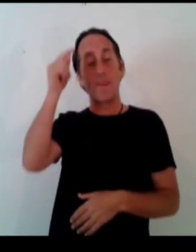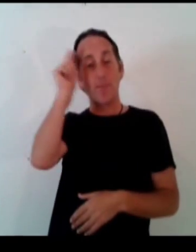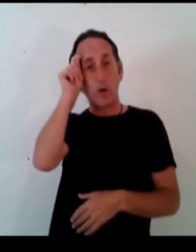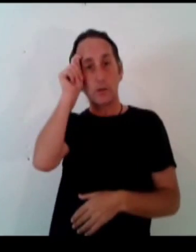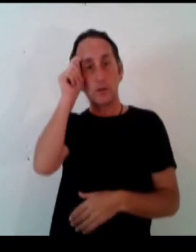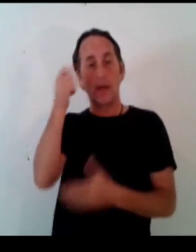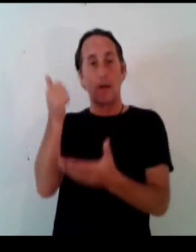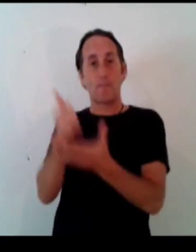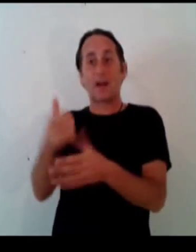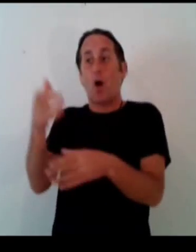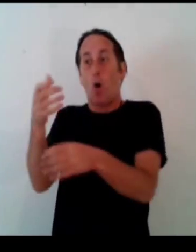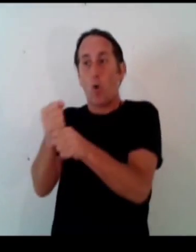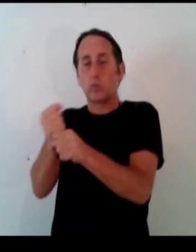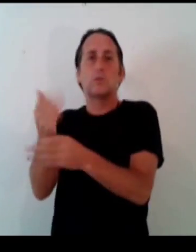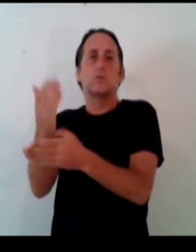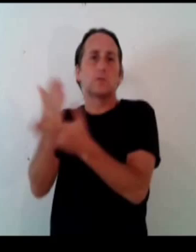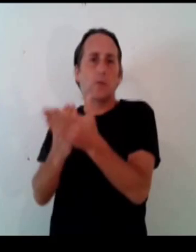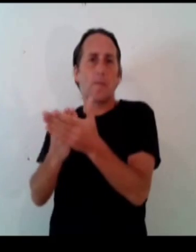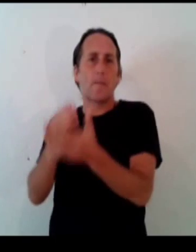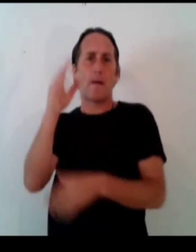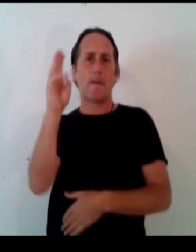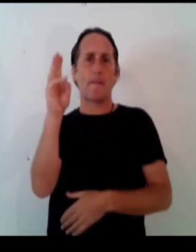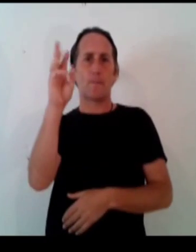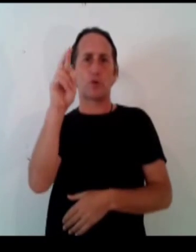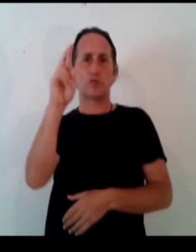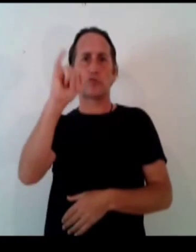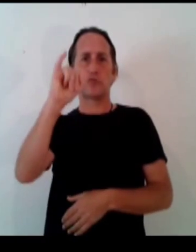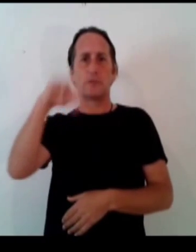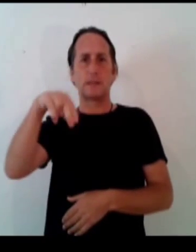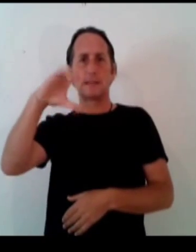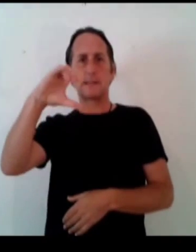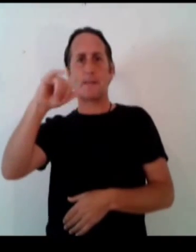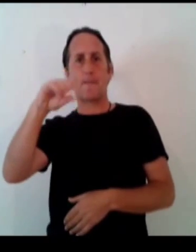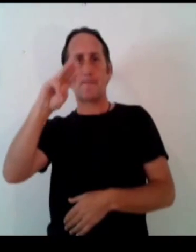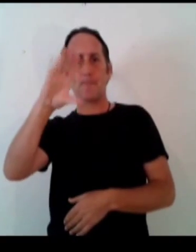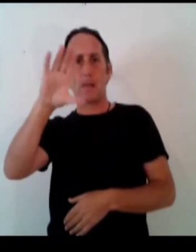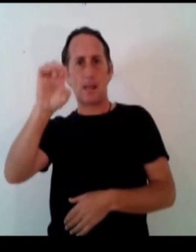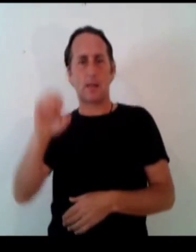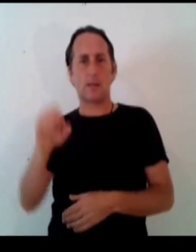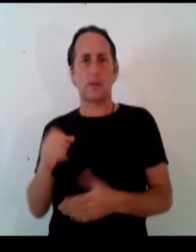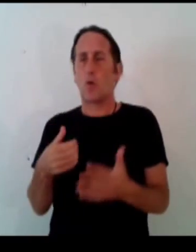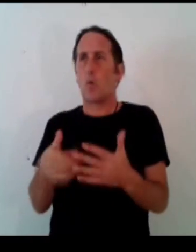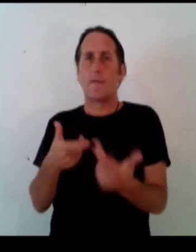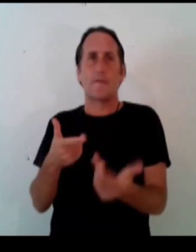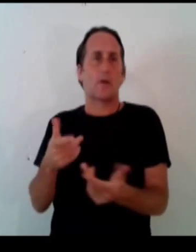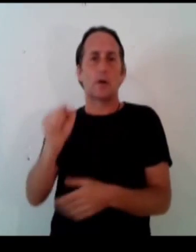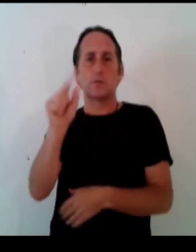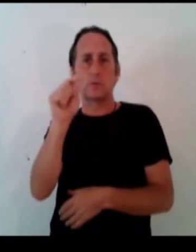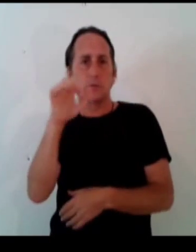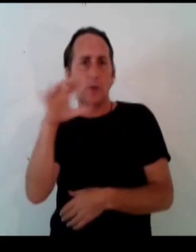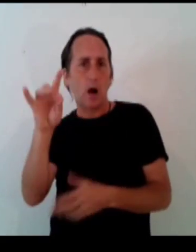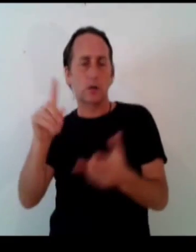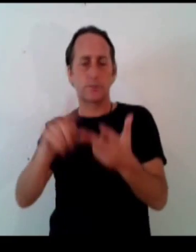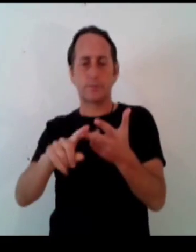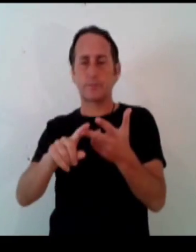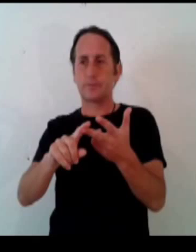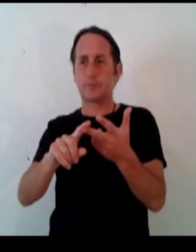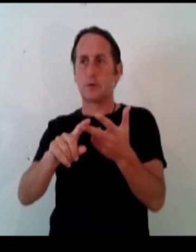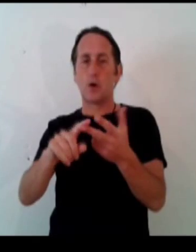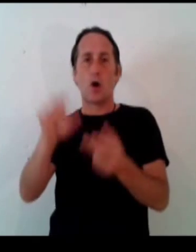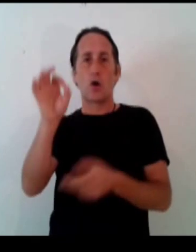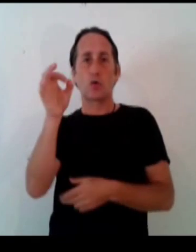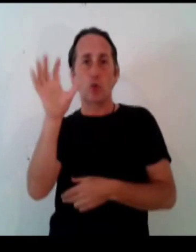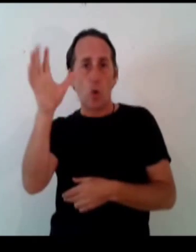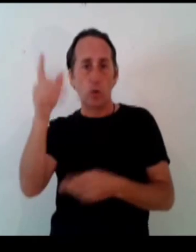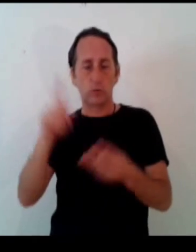the bank holds a certain amount of principle whatever that is stocks